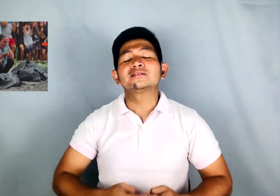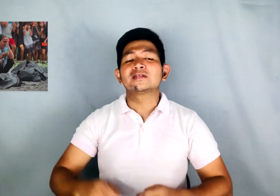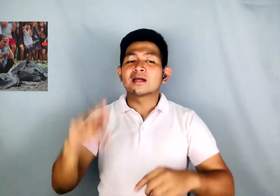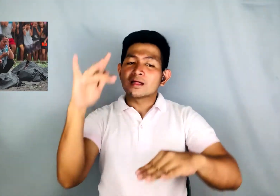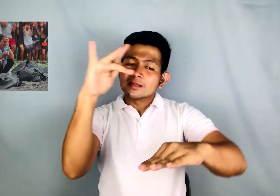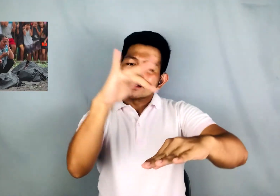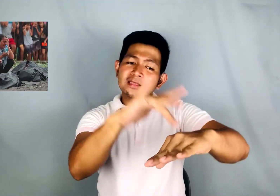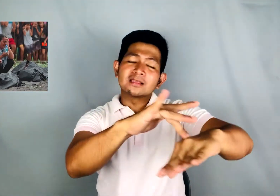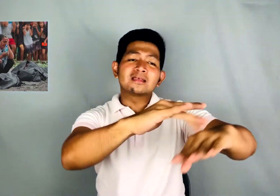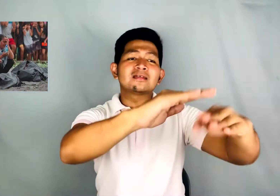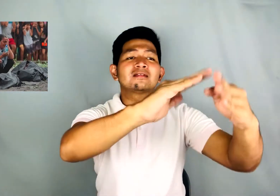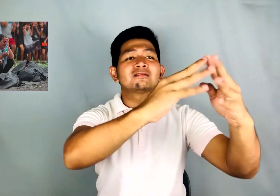land